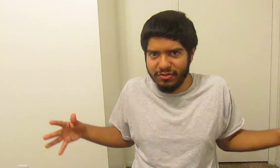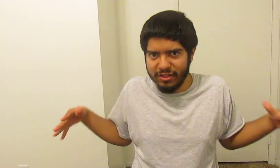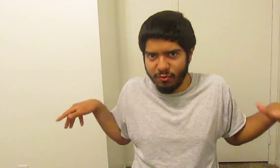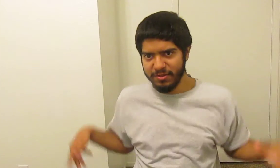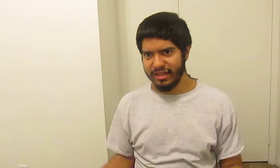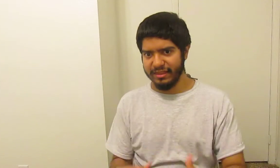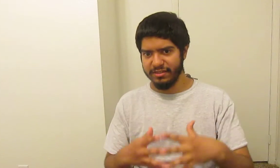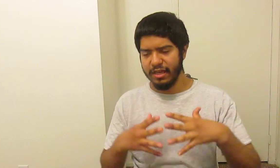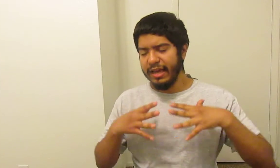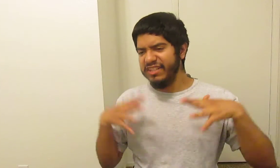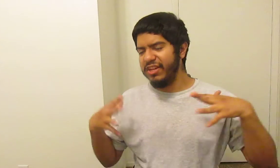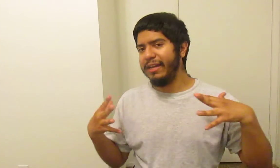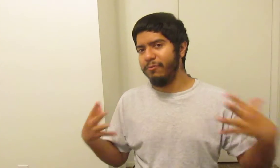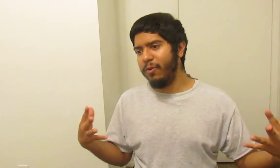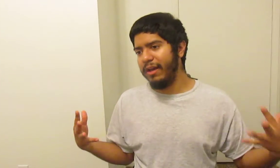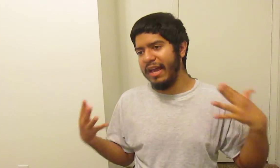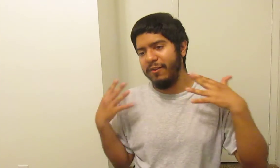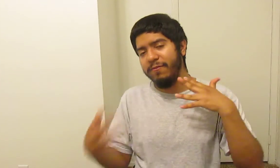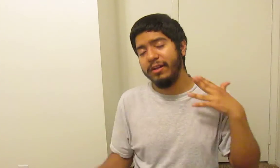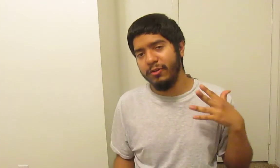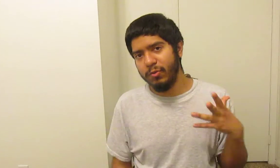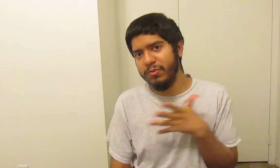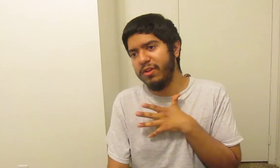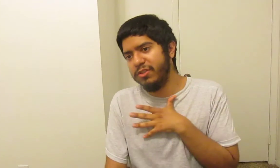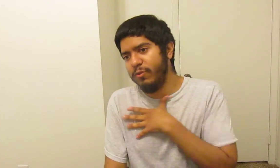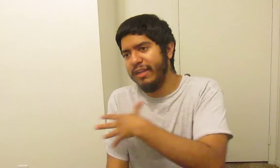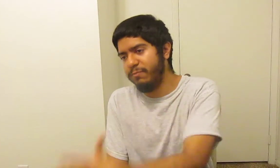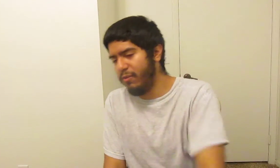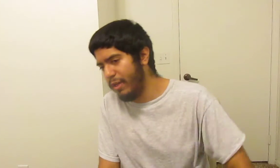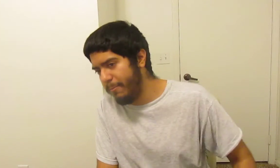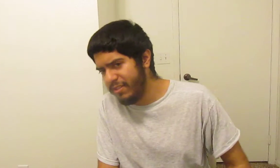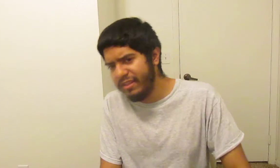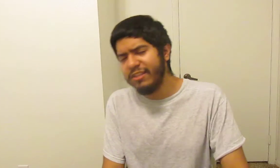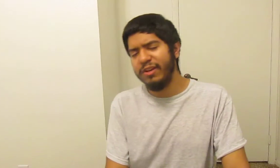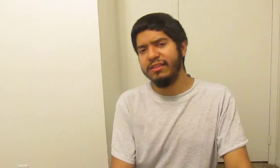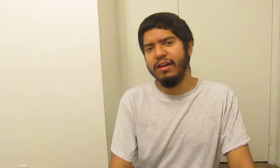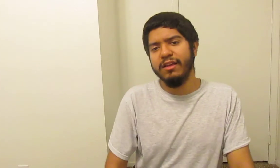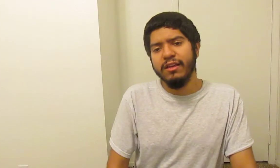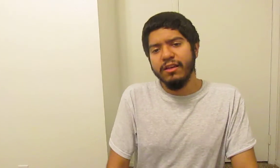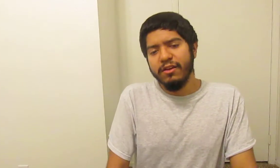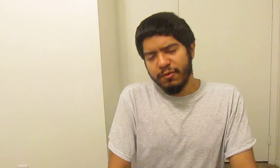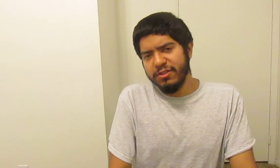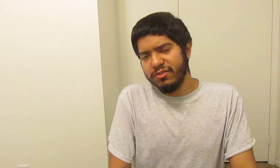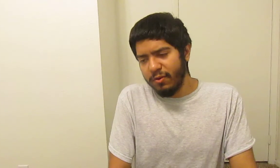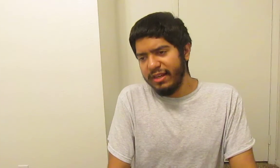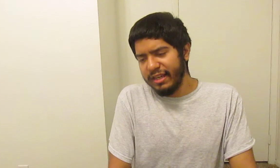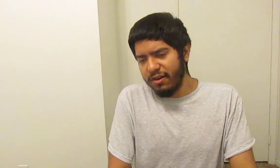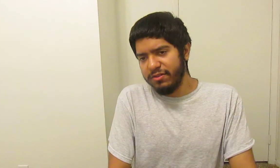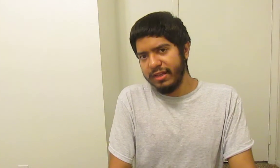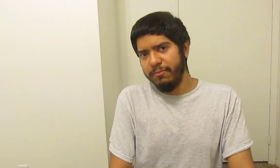transform into, like, this giant robot out of fucking normal, was also a nice bit of randomness. And that's why I thought, from a story and character standpoint,